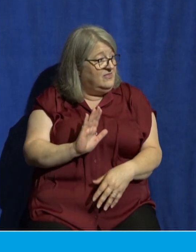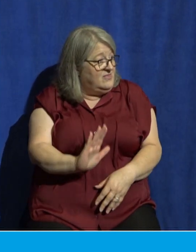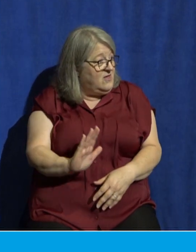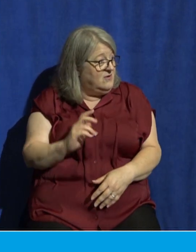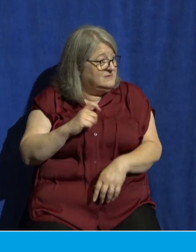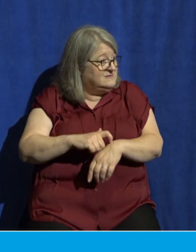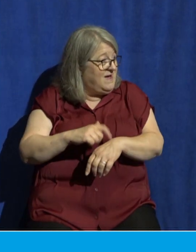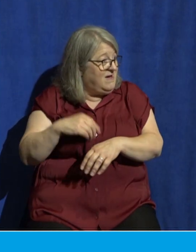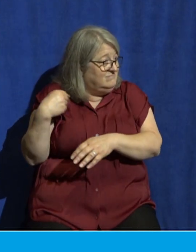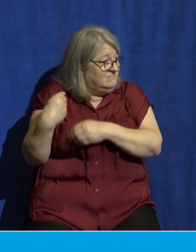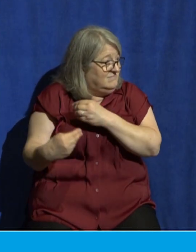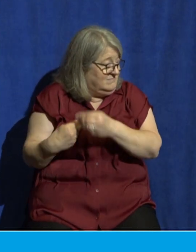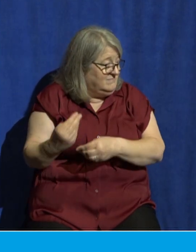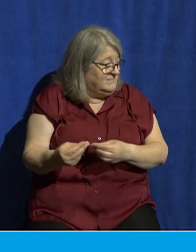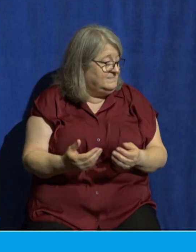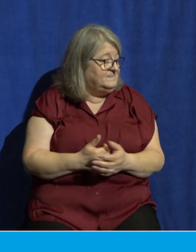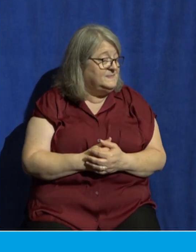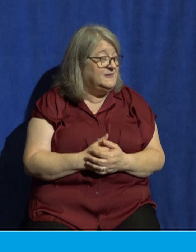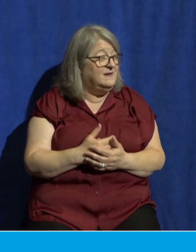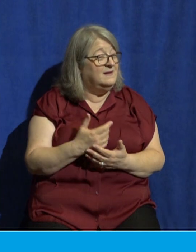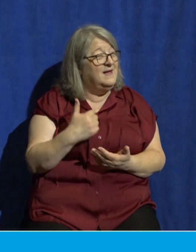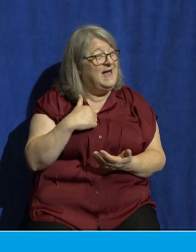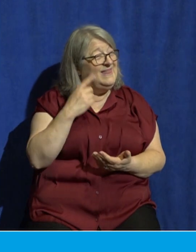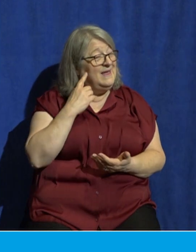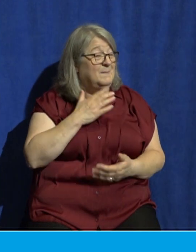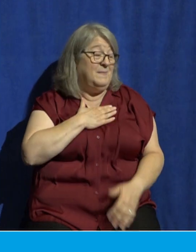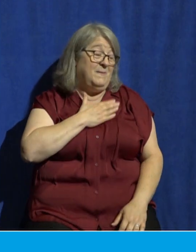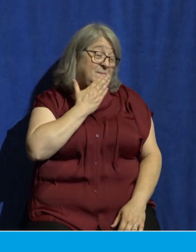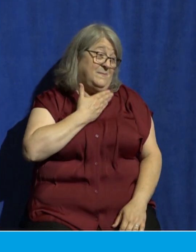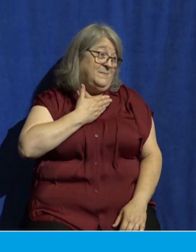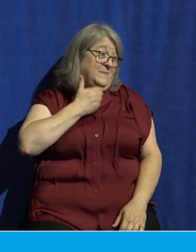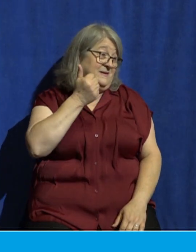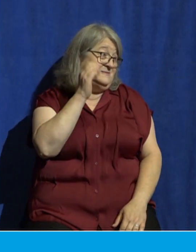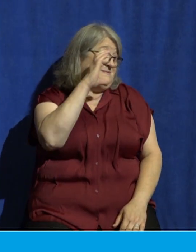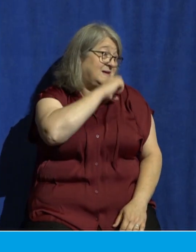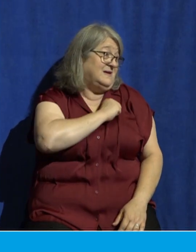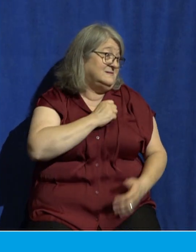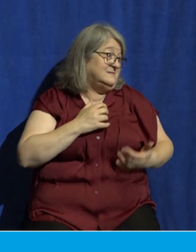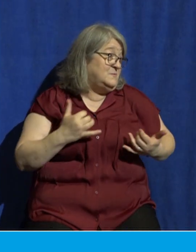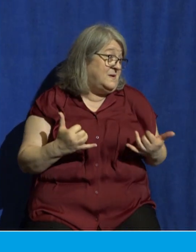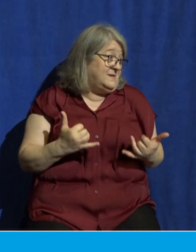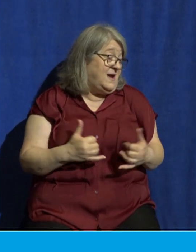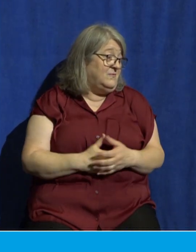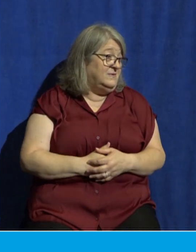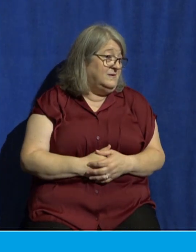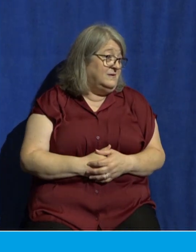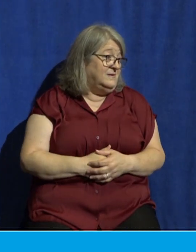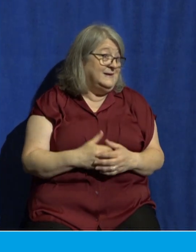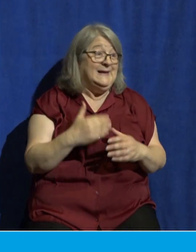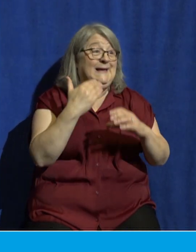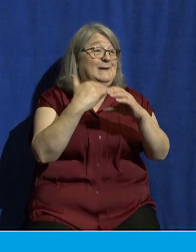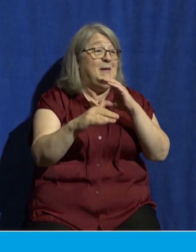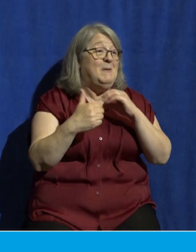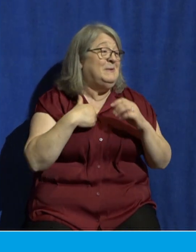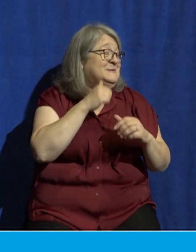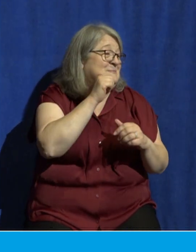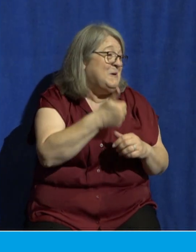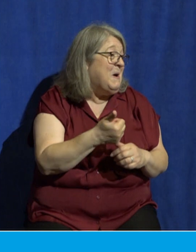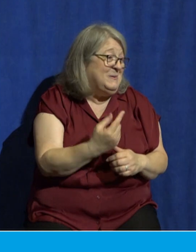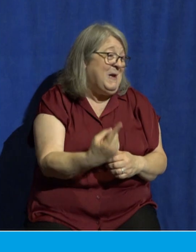So, I think my best guess right now, email me tomorrow and ask me what I think, but my best guess right now is that